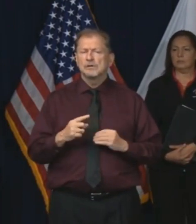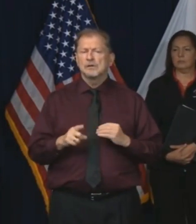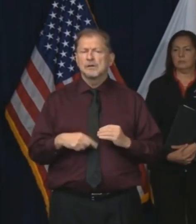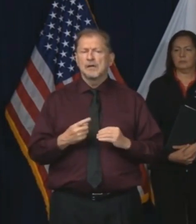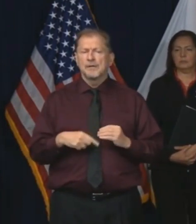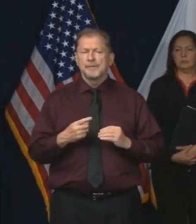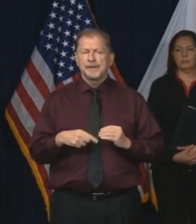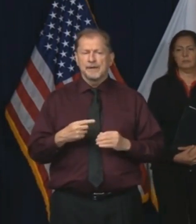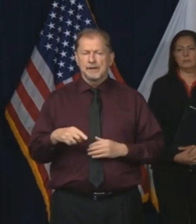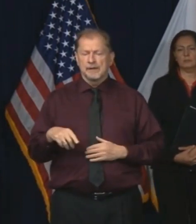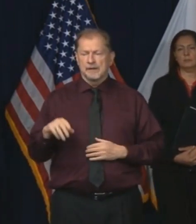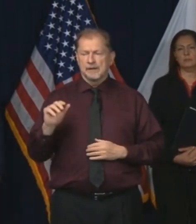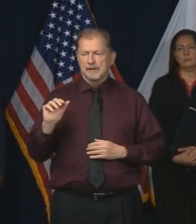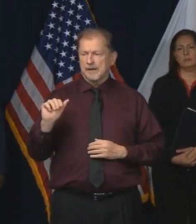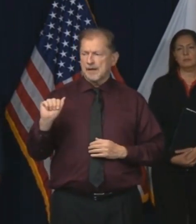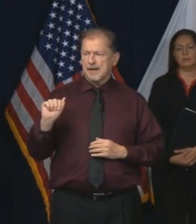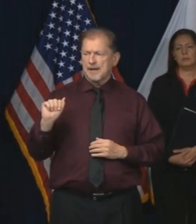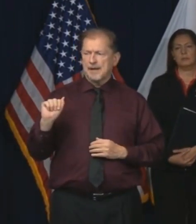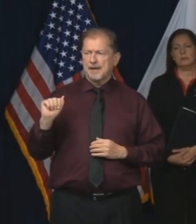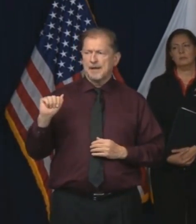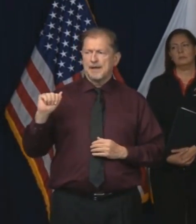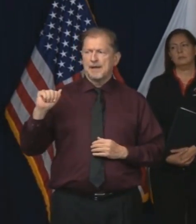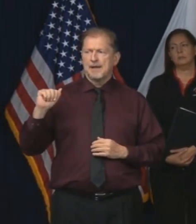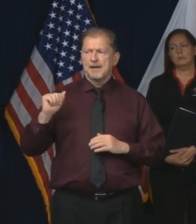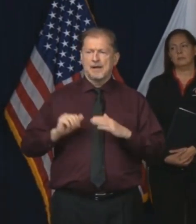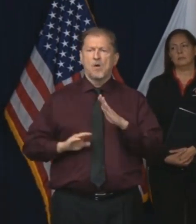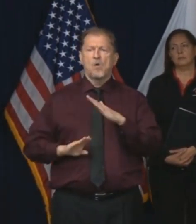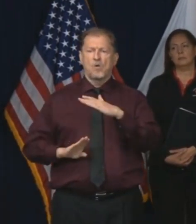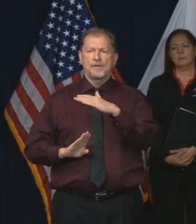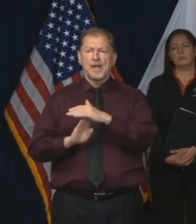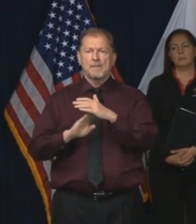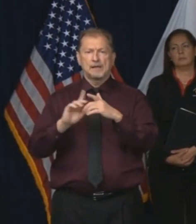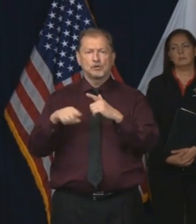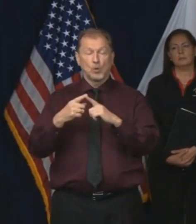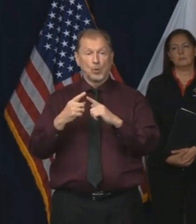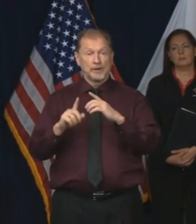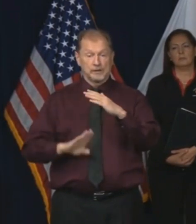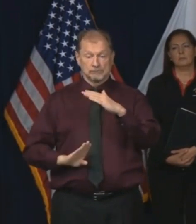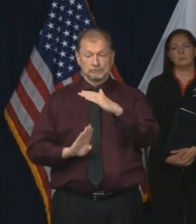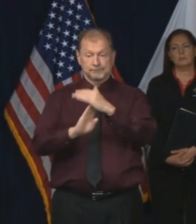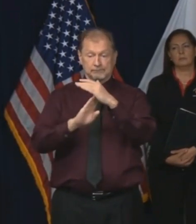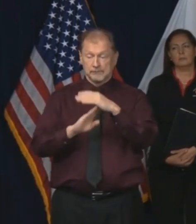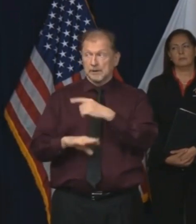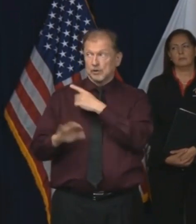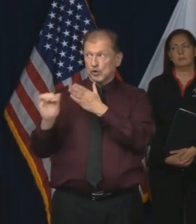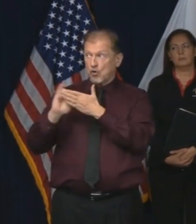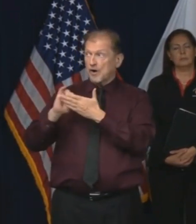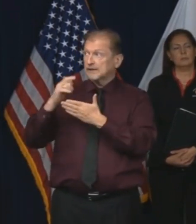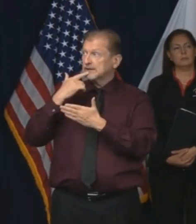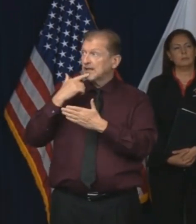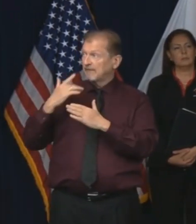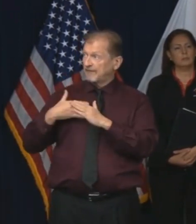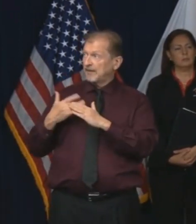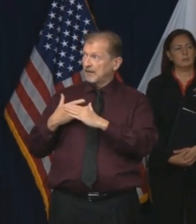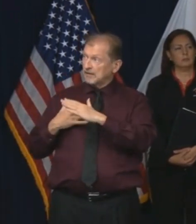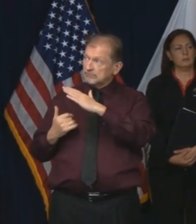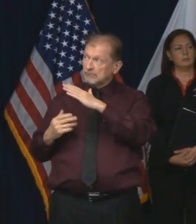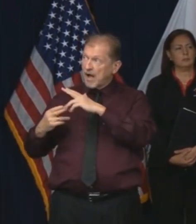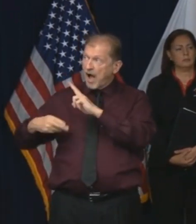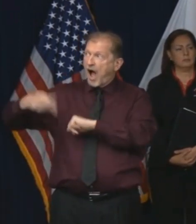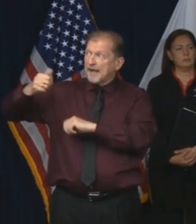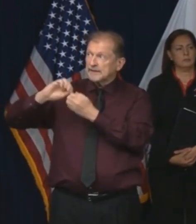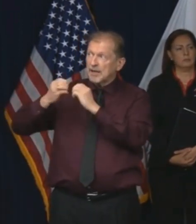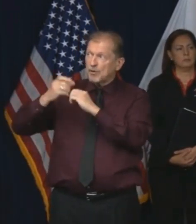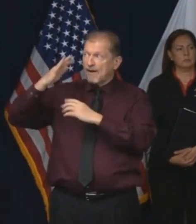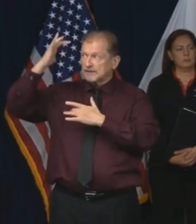the APEX in Illinois. New York's been broadcasting when they think they're going to see their APEX pretty soon. When do you think we're going to see ours in Illinois? Yeah. So